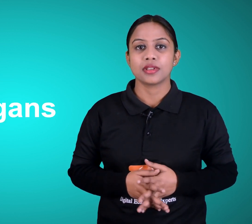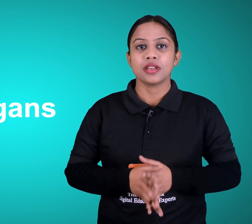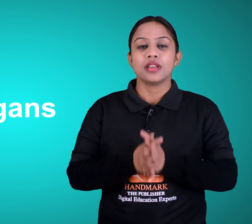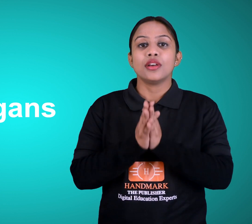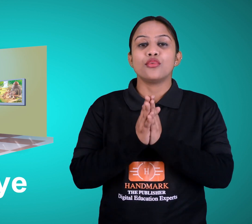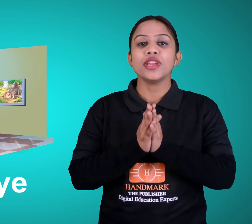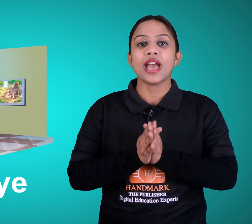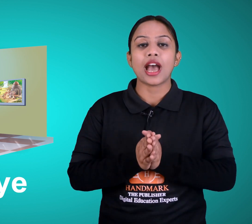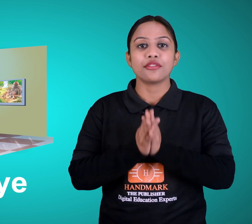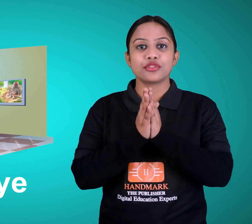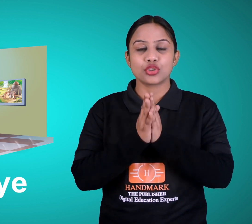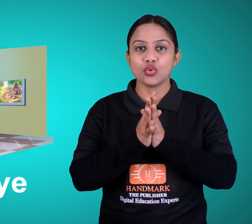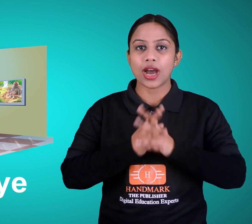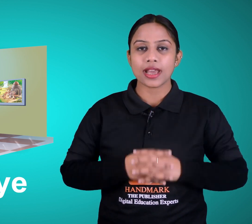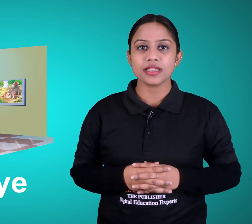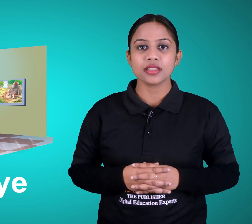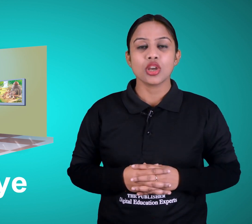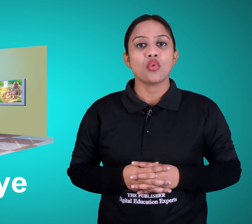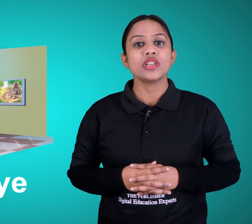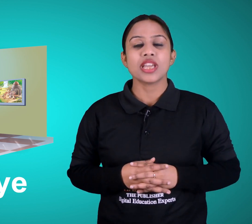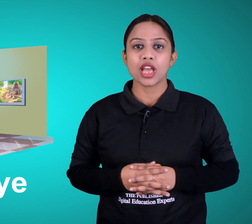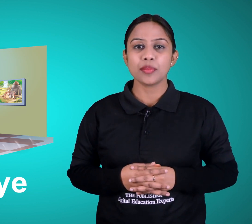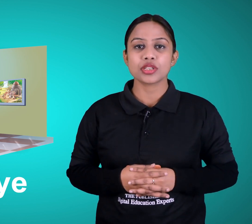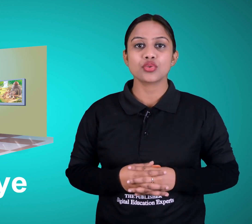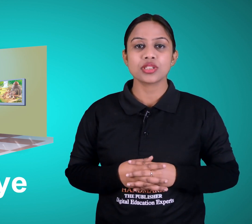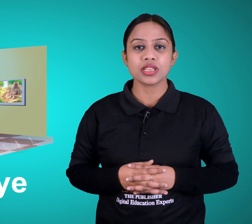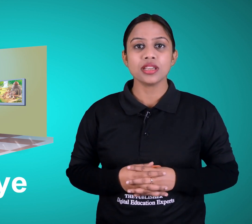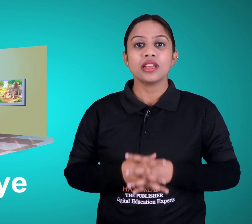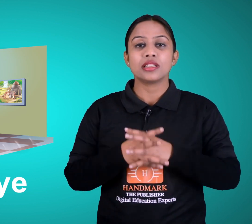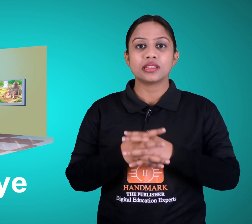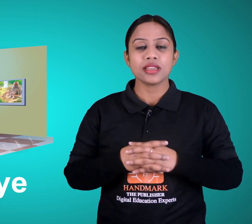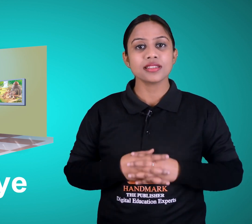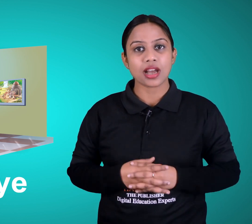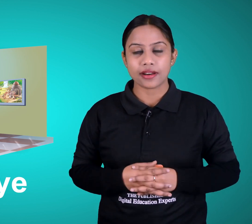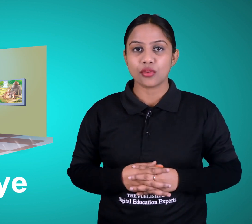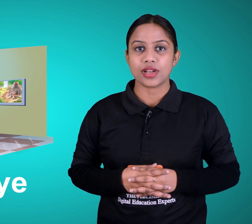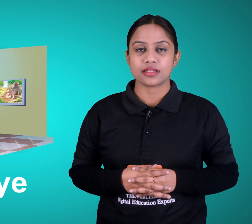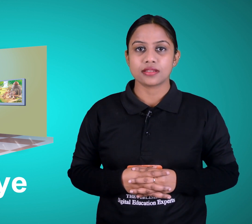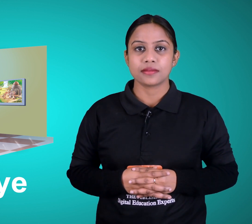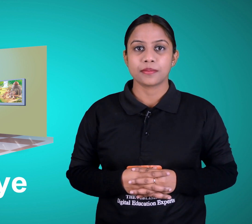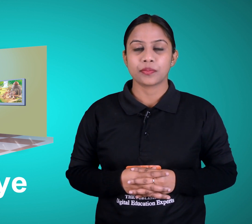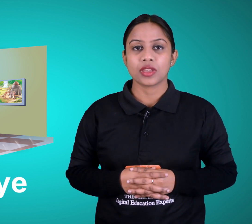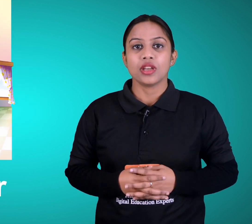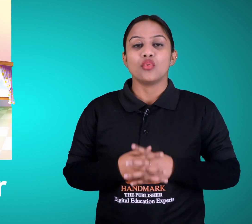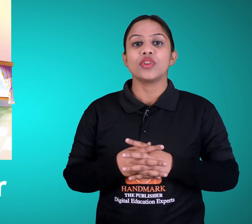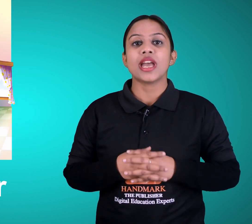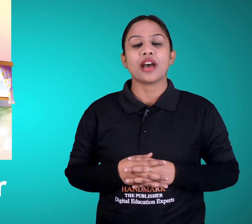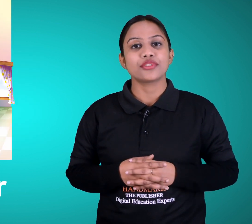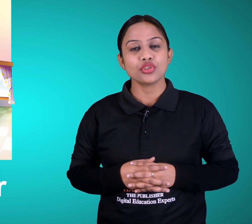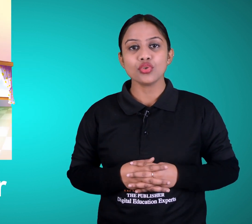we have two eyes which help us to see the things around us we have two